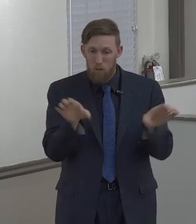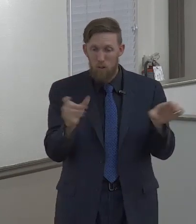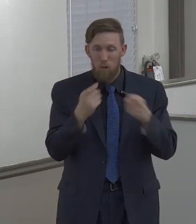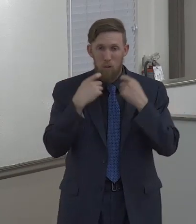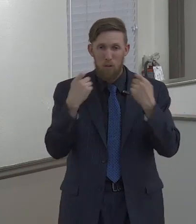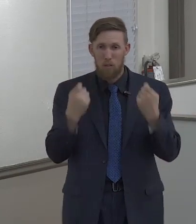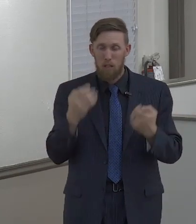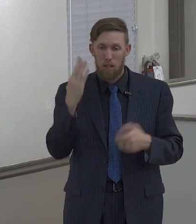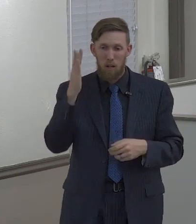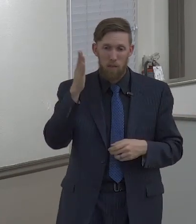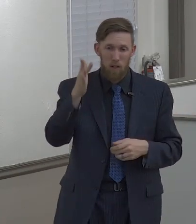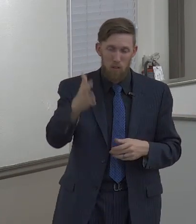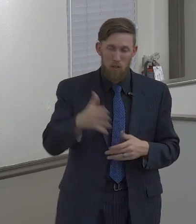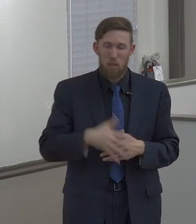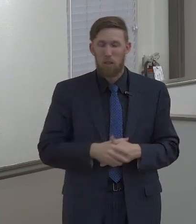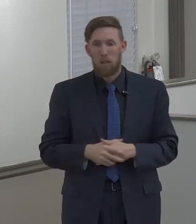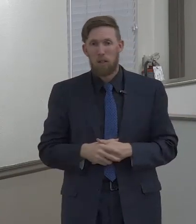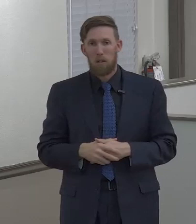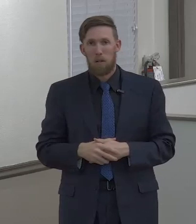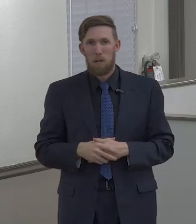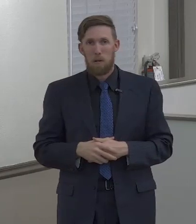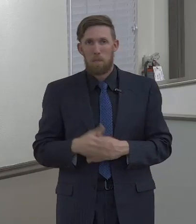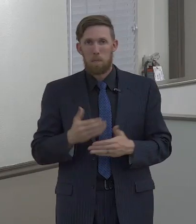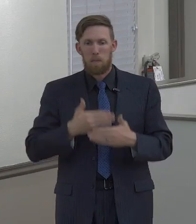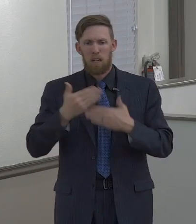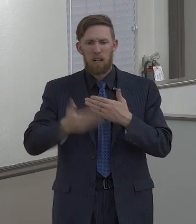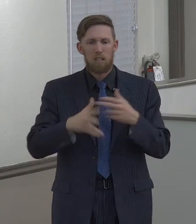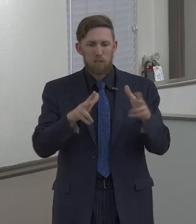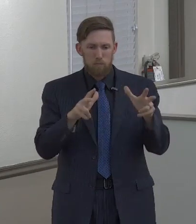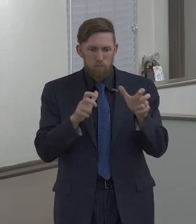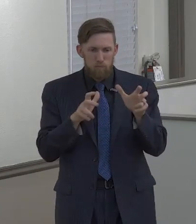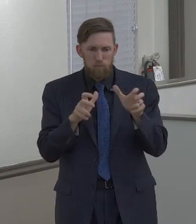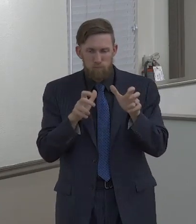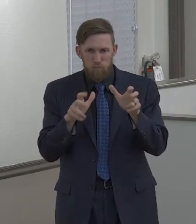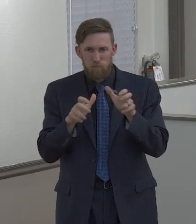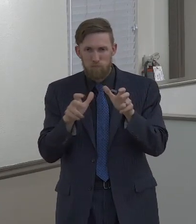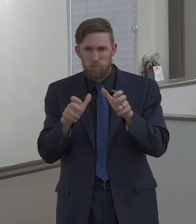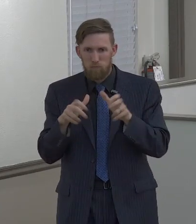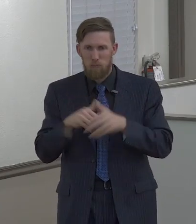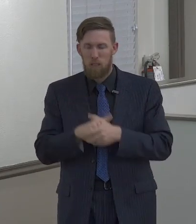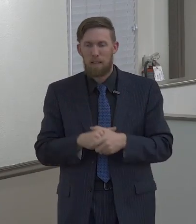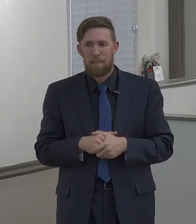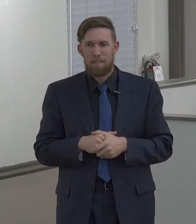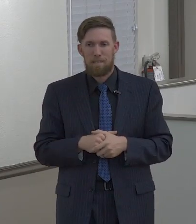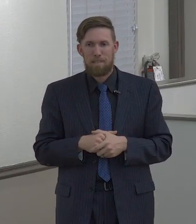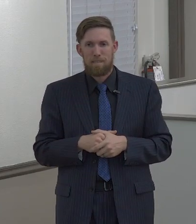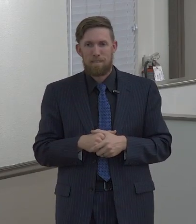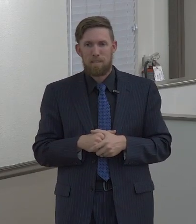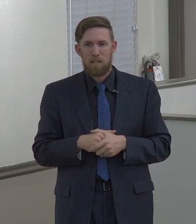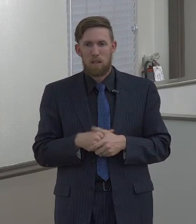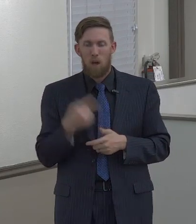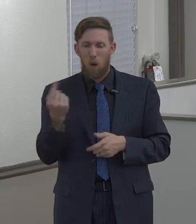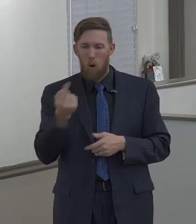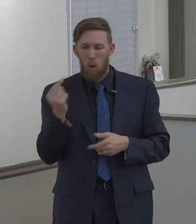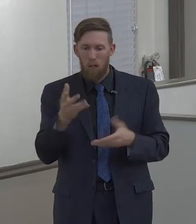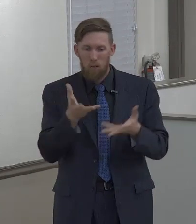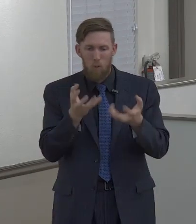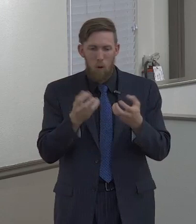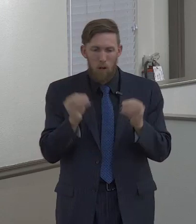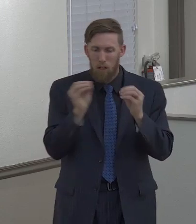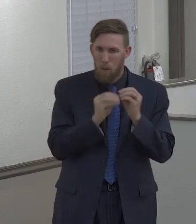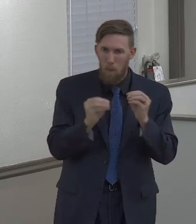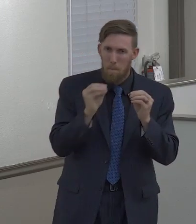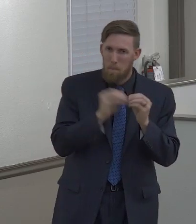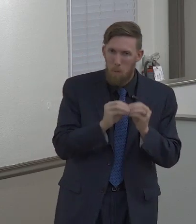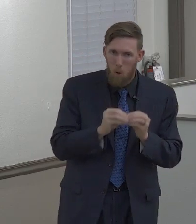The thought life is a battle that we all must be engaged in. Next is covetousness. This is just discontentment,